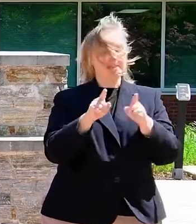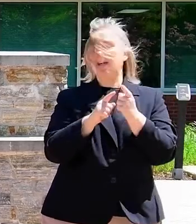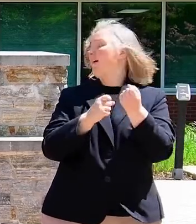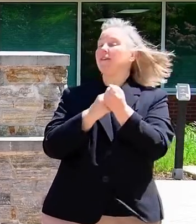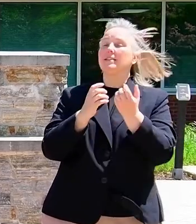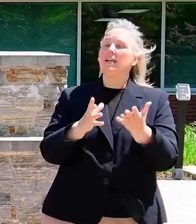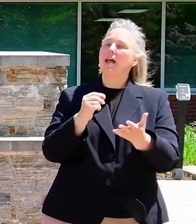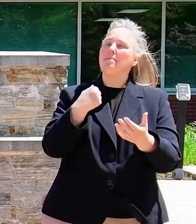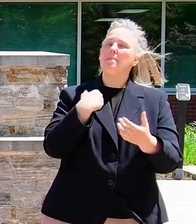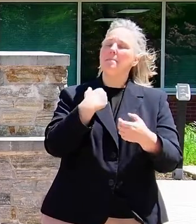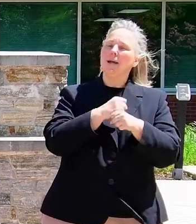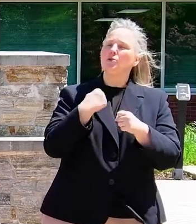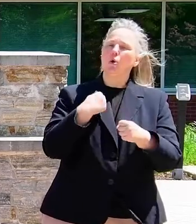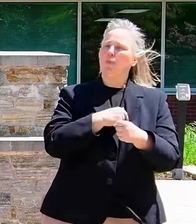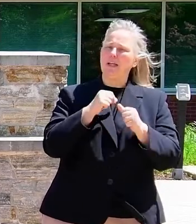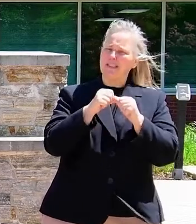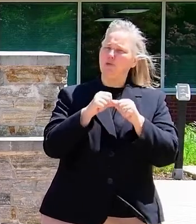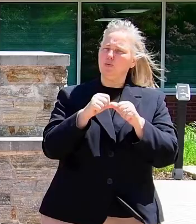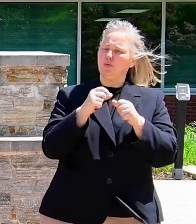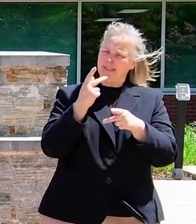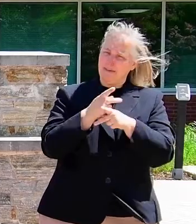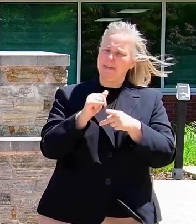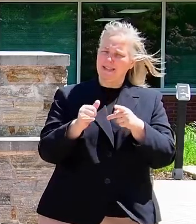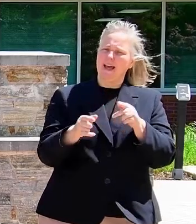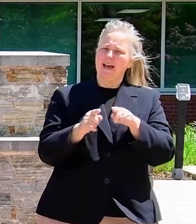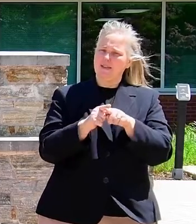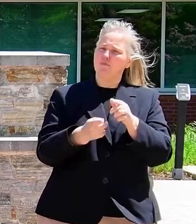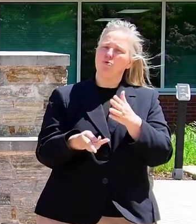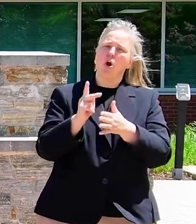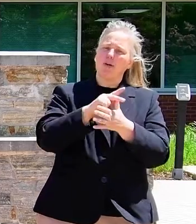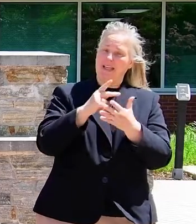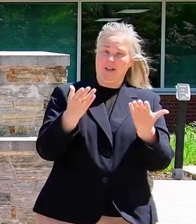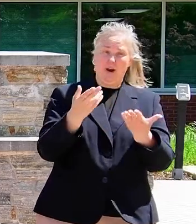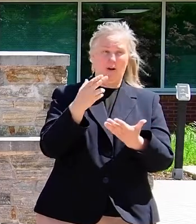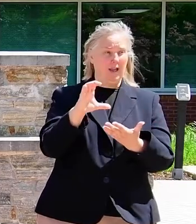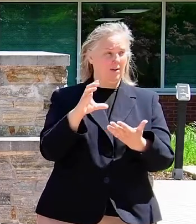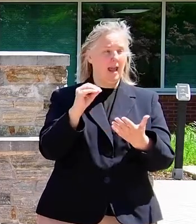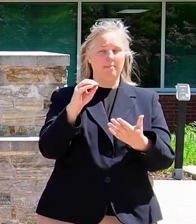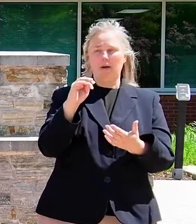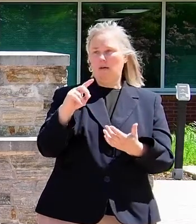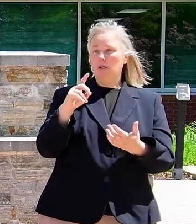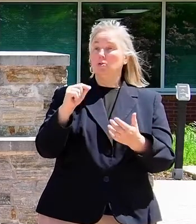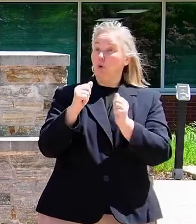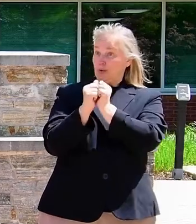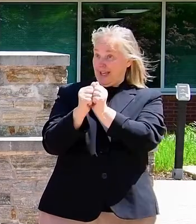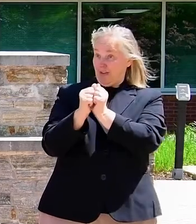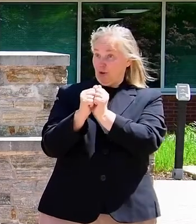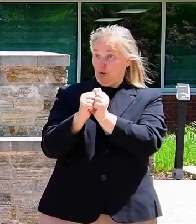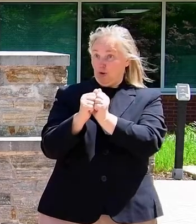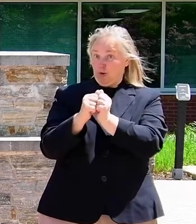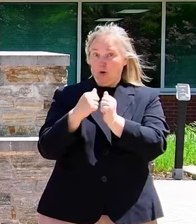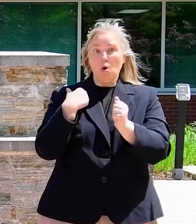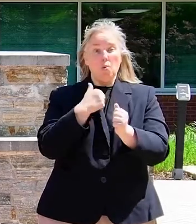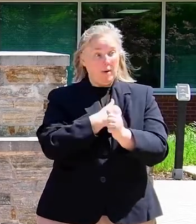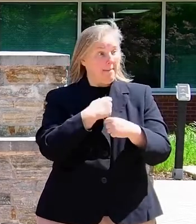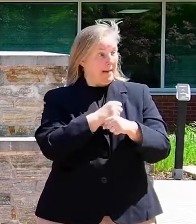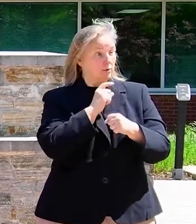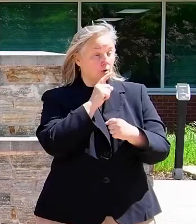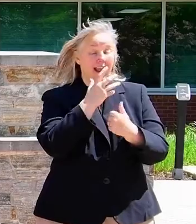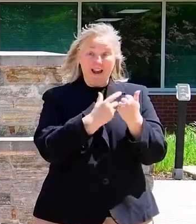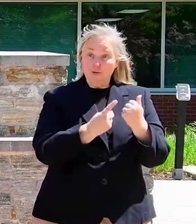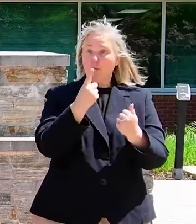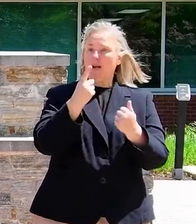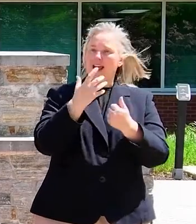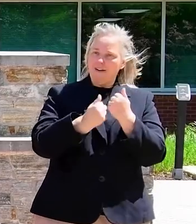that we continue to make this a priority in Howard County and in Maryland. So together, right, we can make sure everybody,